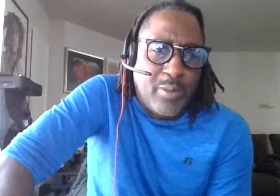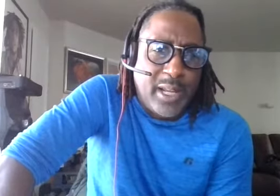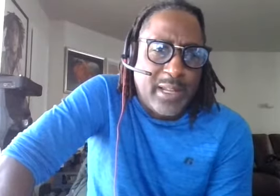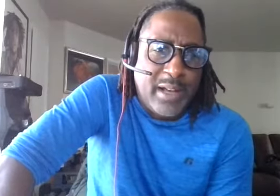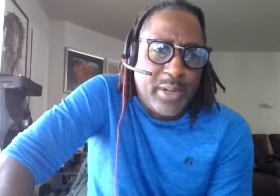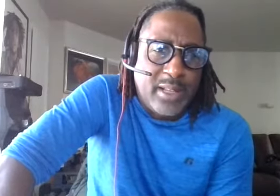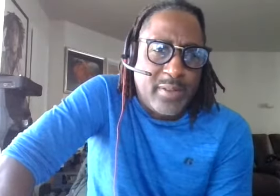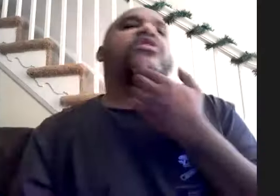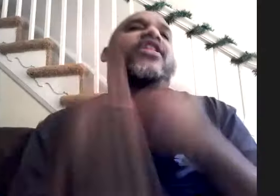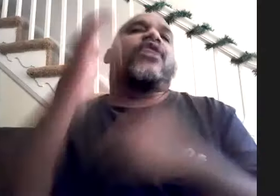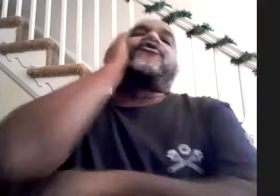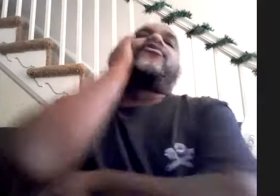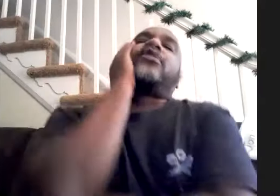european company but a symbol company